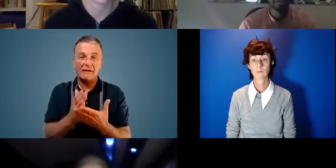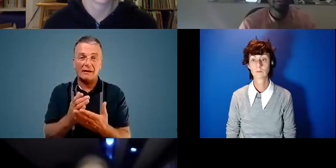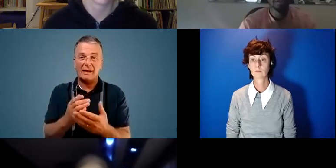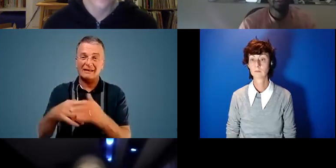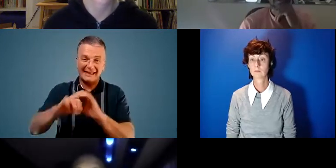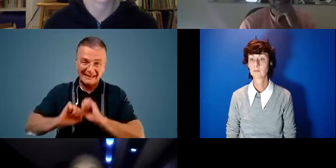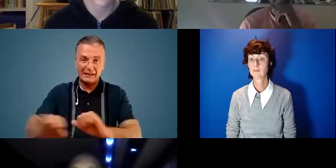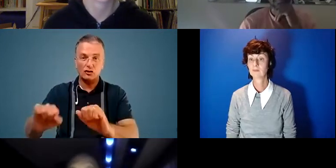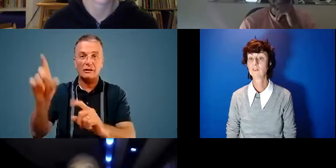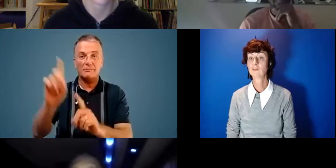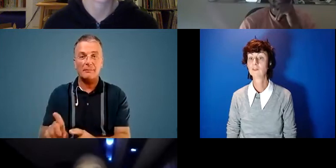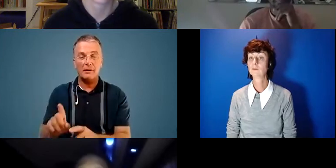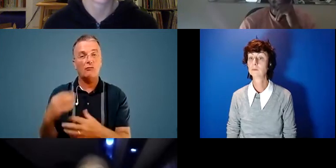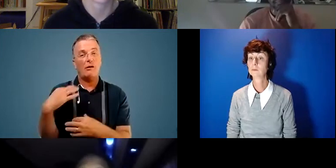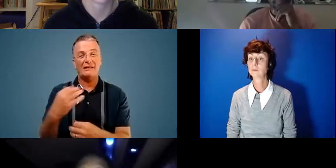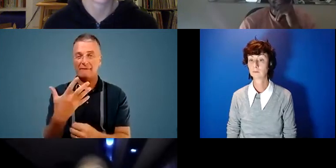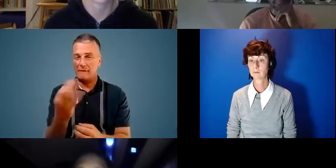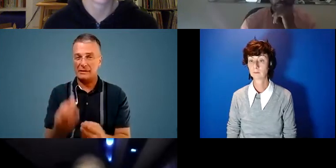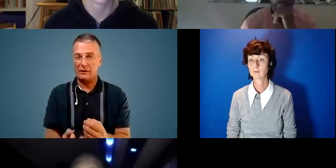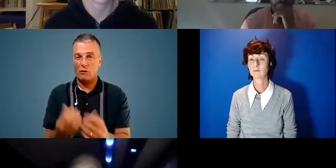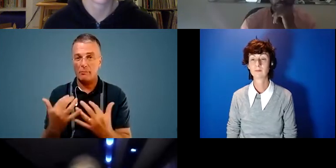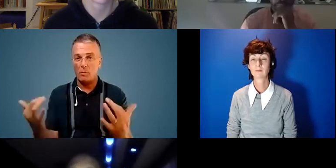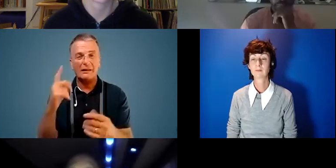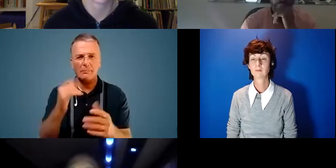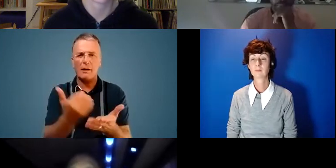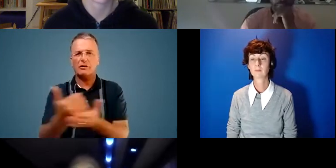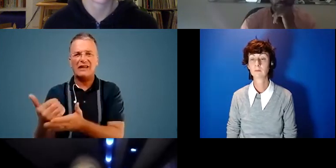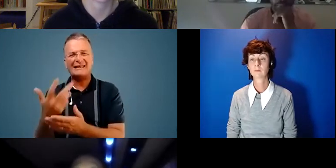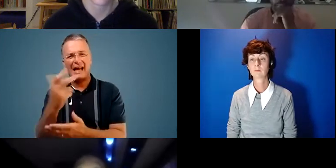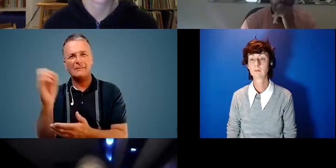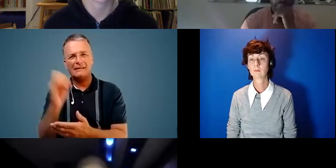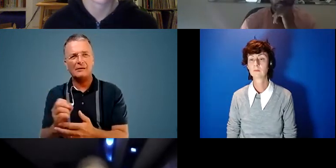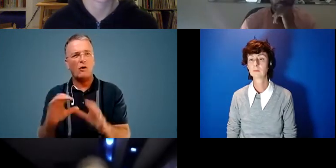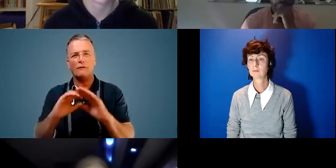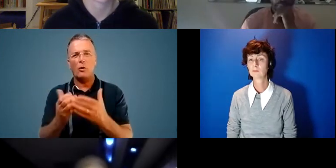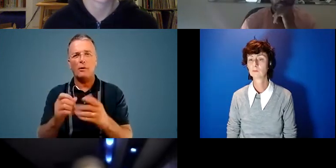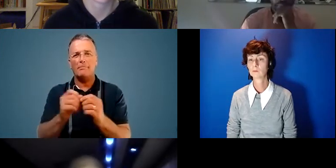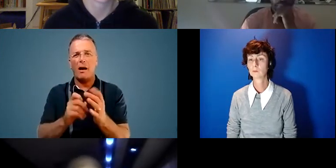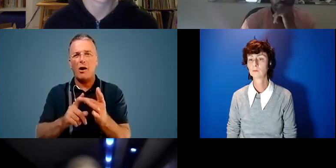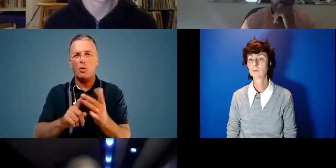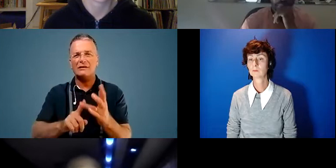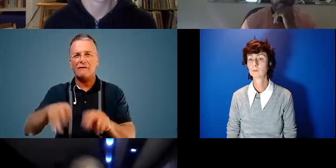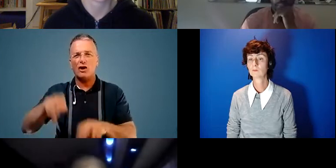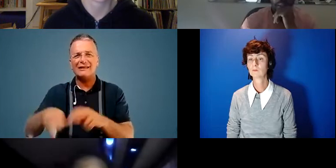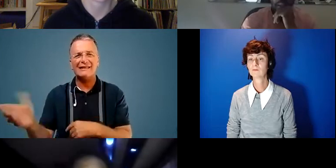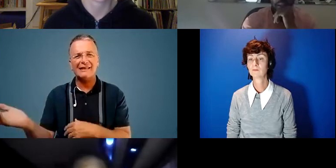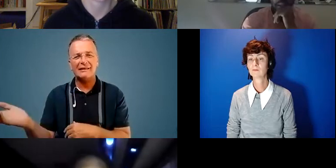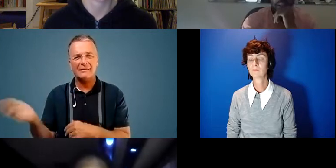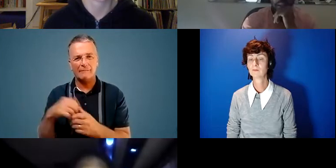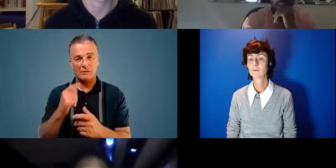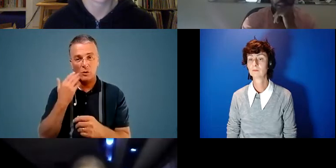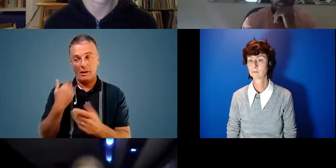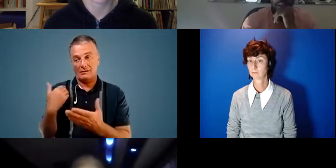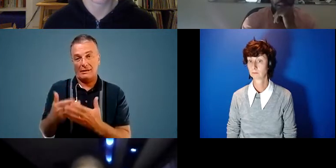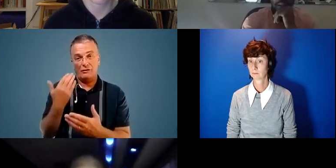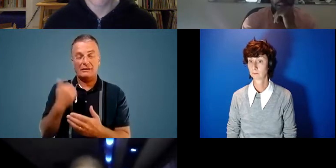5% of the population, yet protect 80% of global biodiversity. And so more recently, I've been